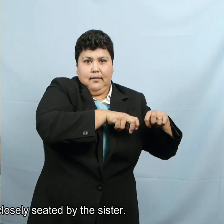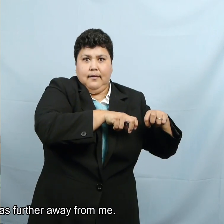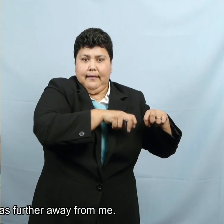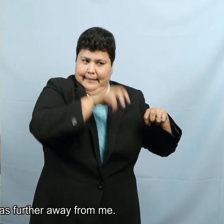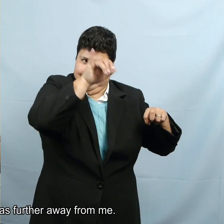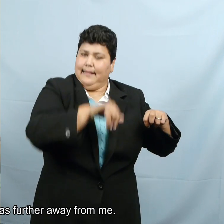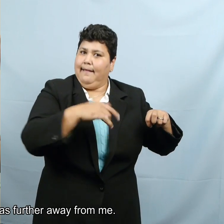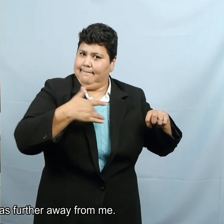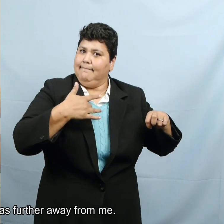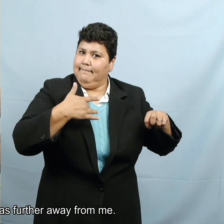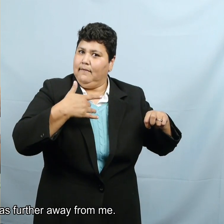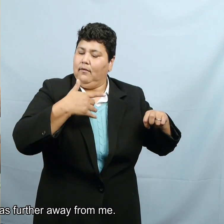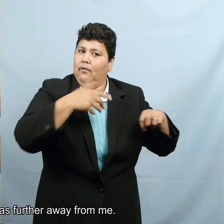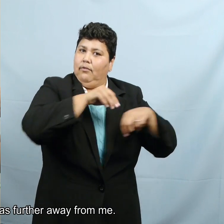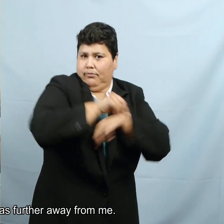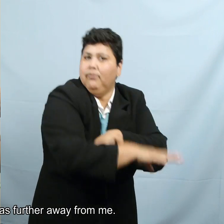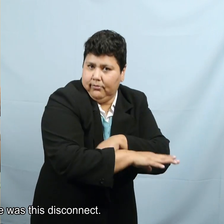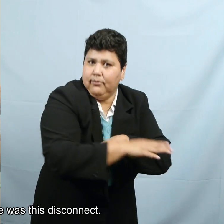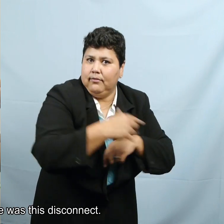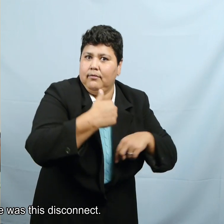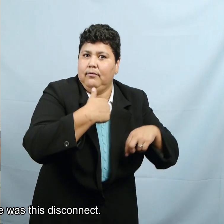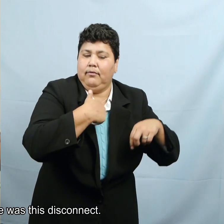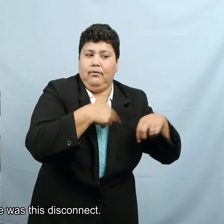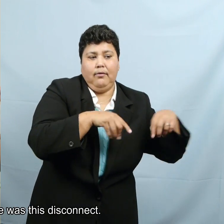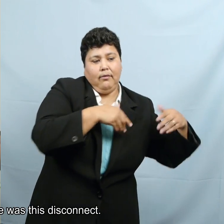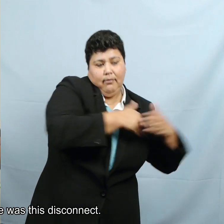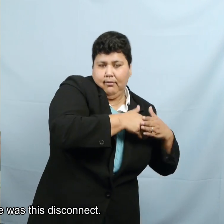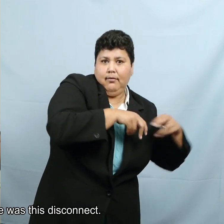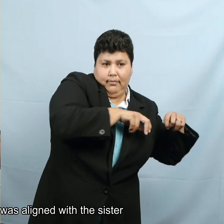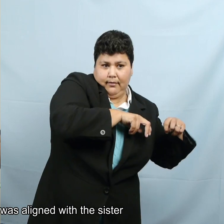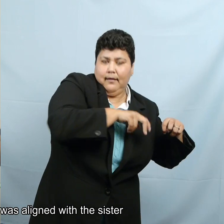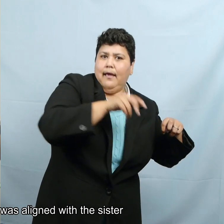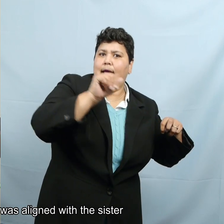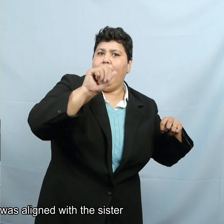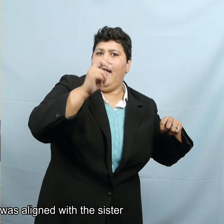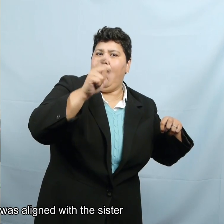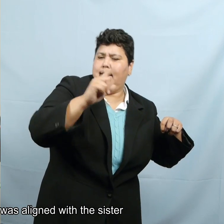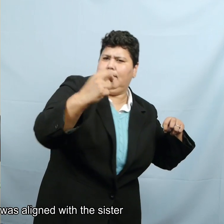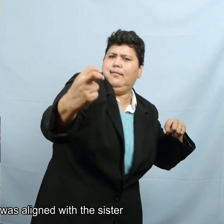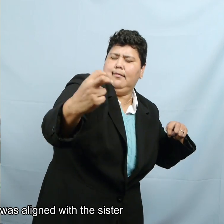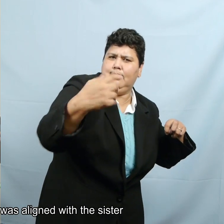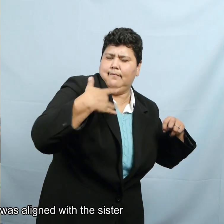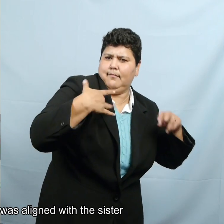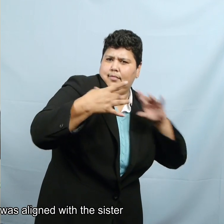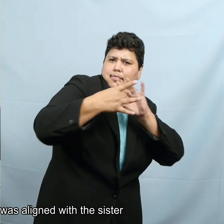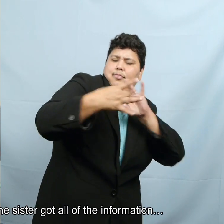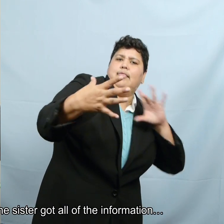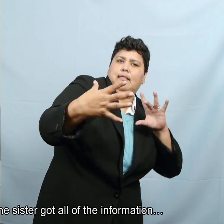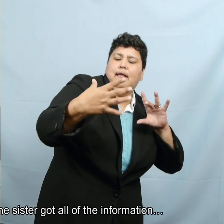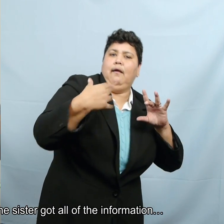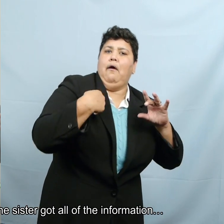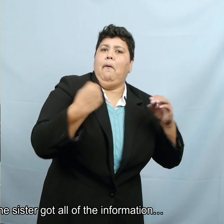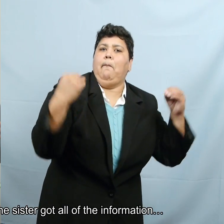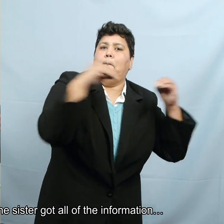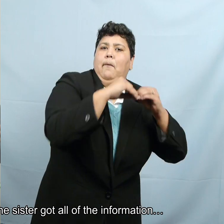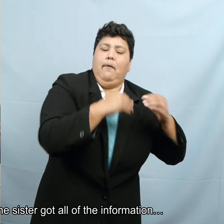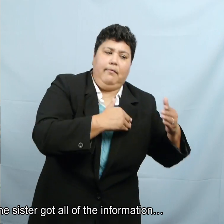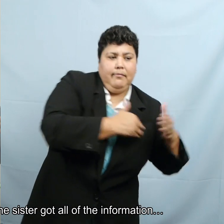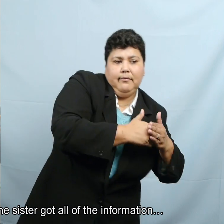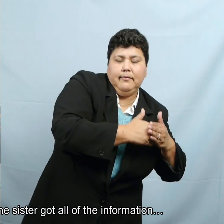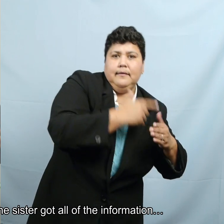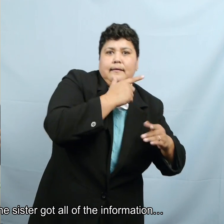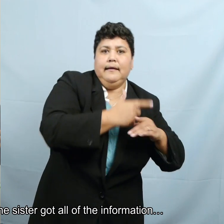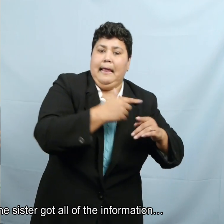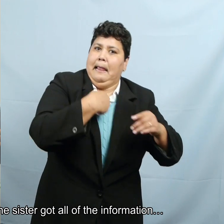sister. Angel was further away from me. There was this disconnect and so here I was aligned with the sister and making sure the